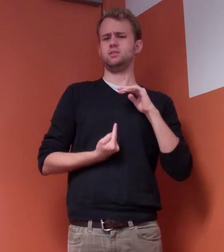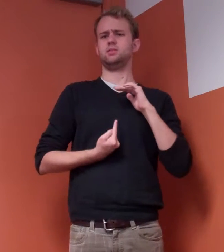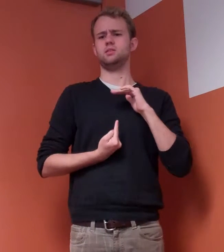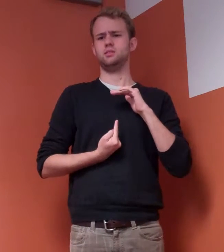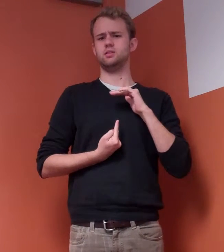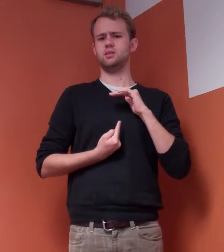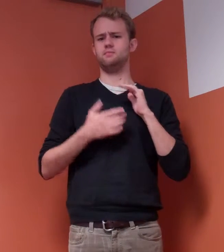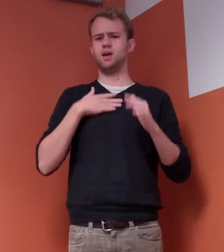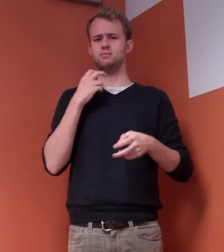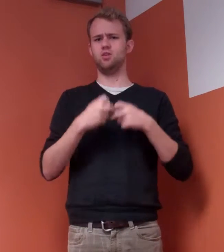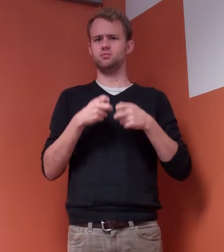this. I can fix this.